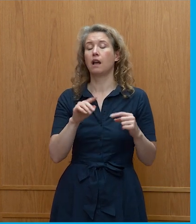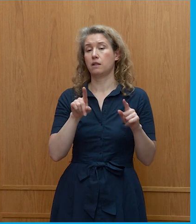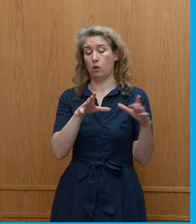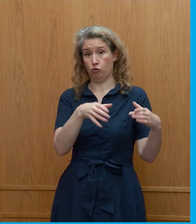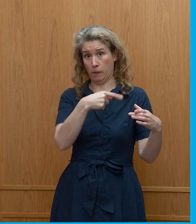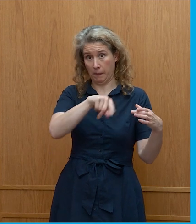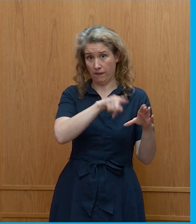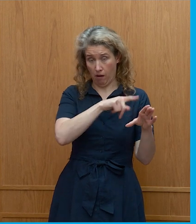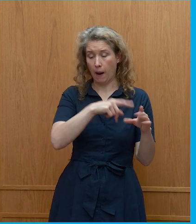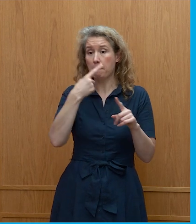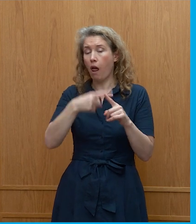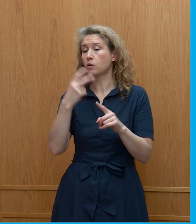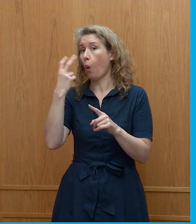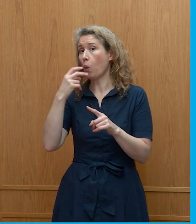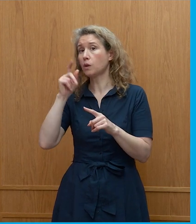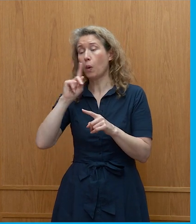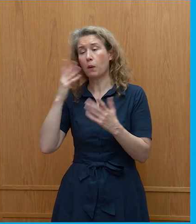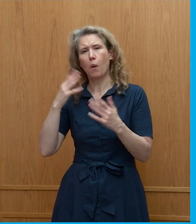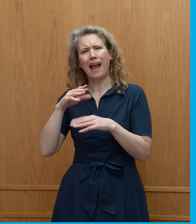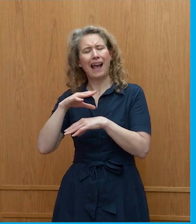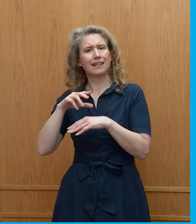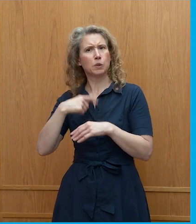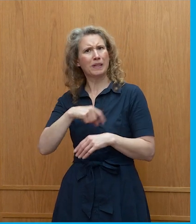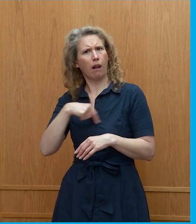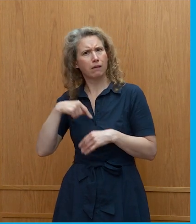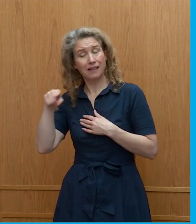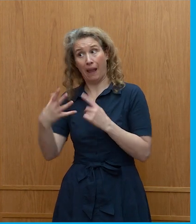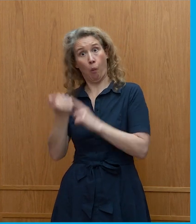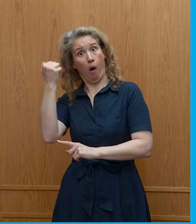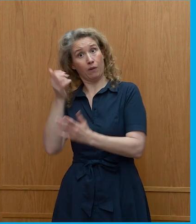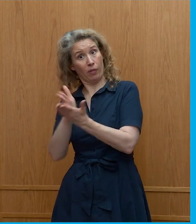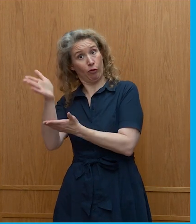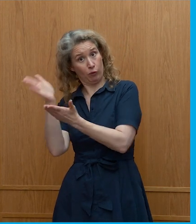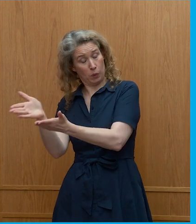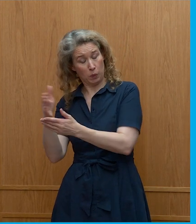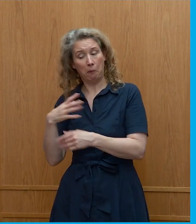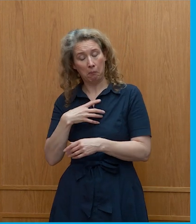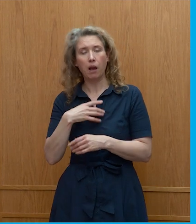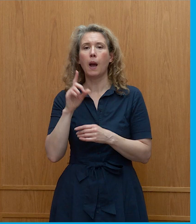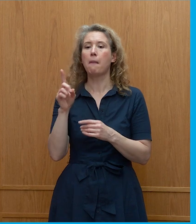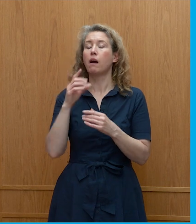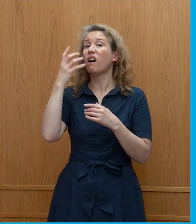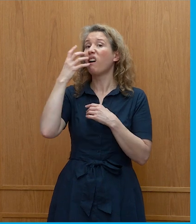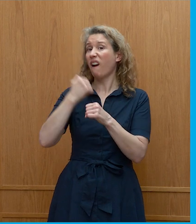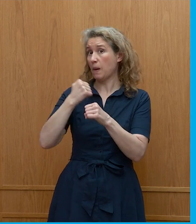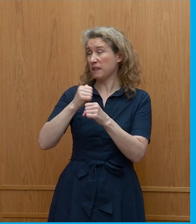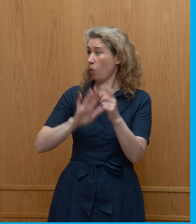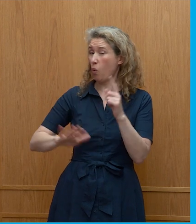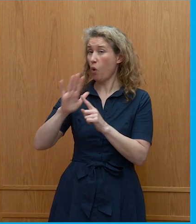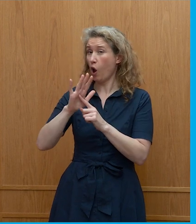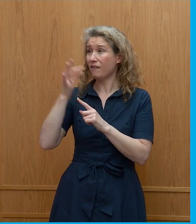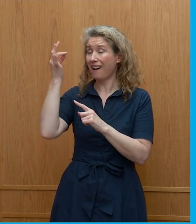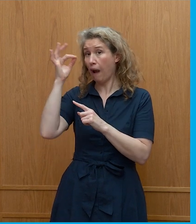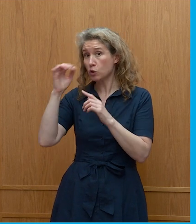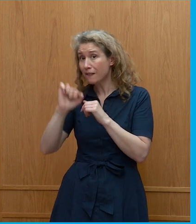of older women in Switzerland, which was the case that won. However, the response from governments all across the Council of